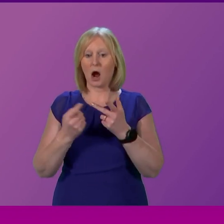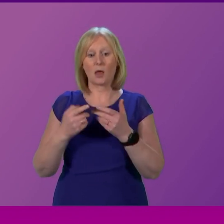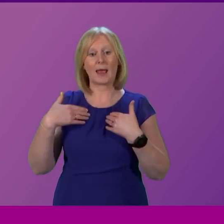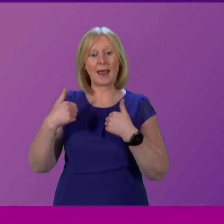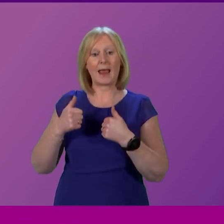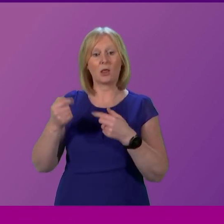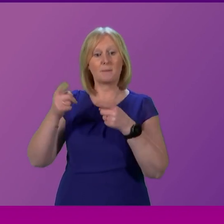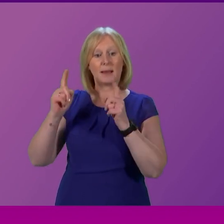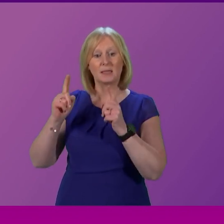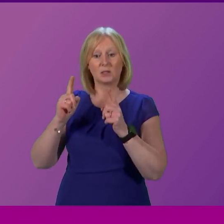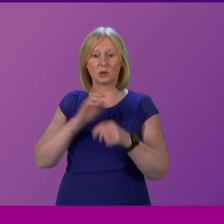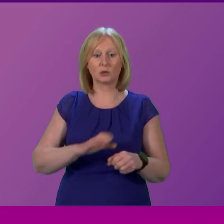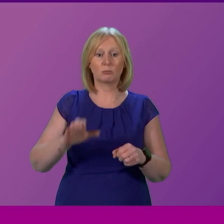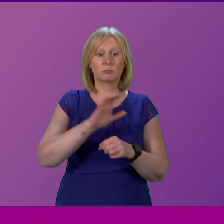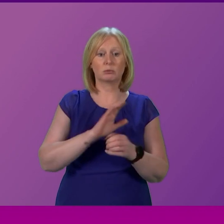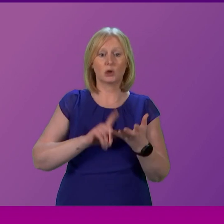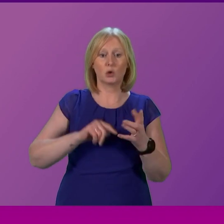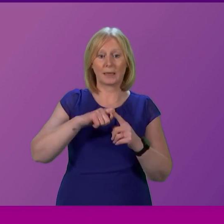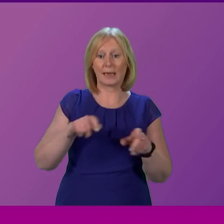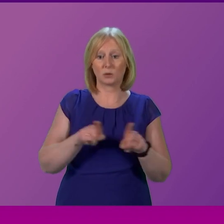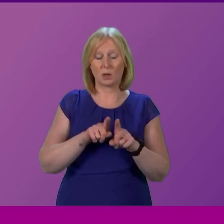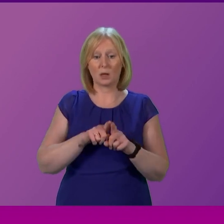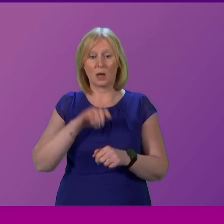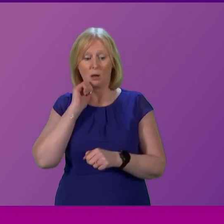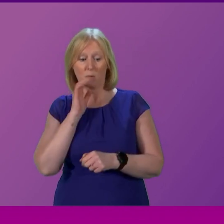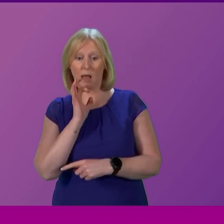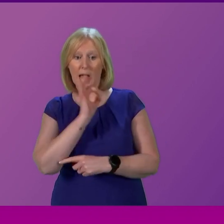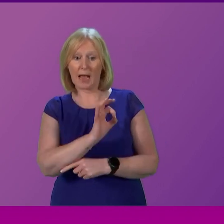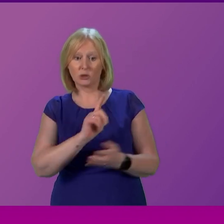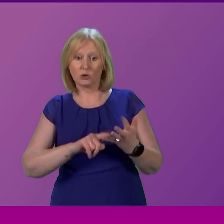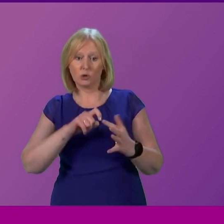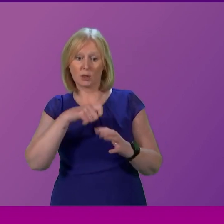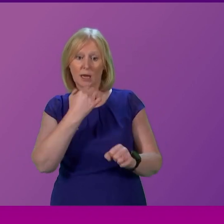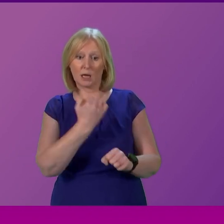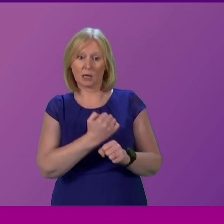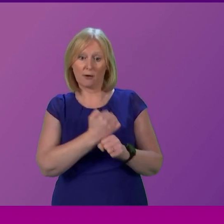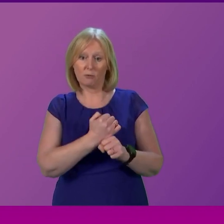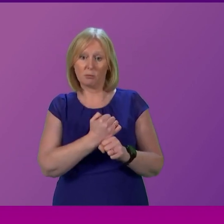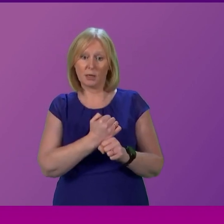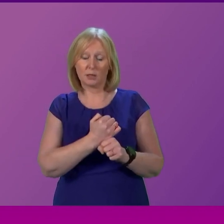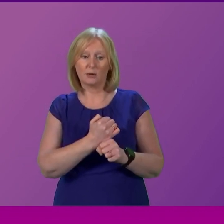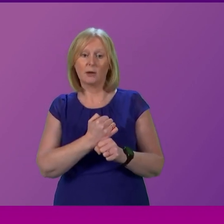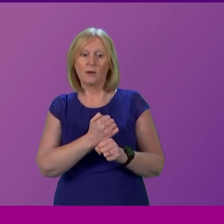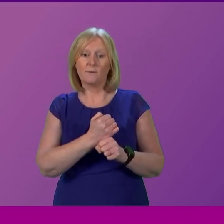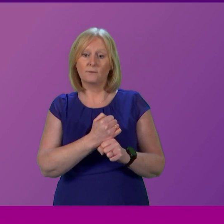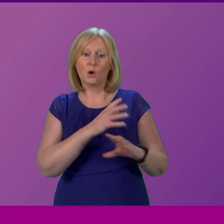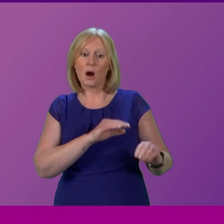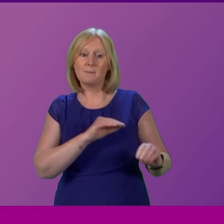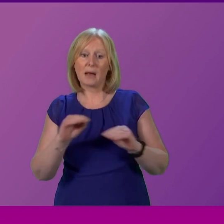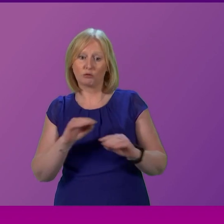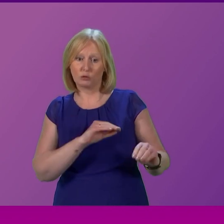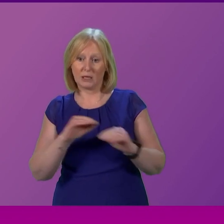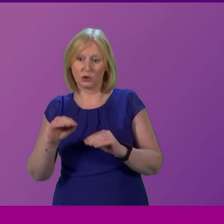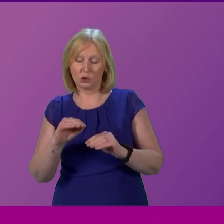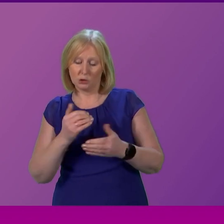across the four nations and I'll continue to implore the UK government to do what they can in relation to migration because we know there's more that can be done to help our